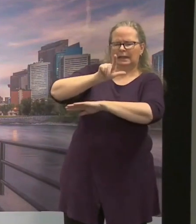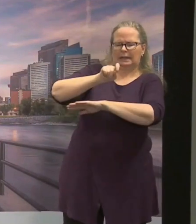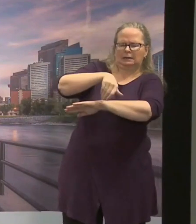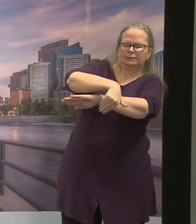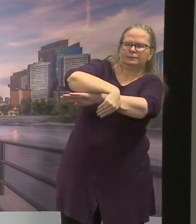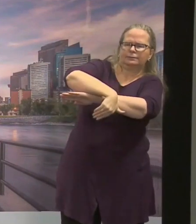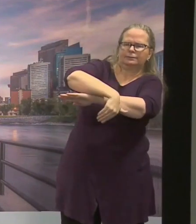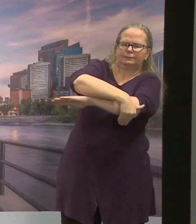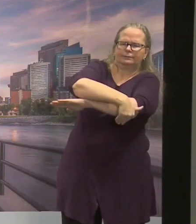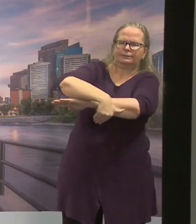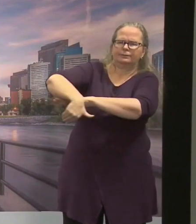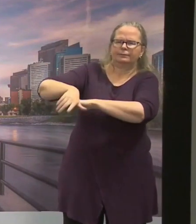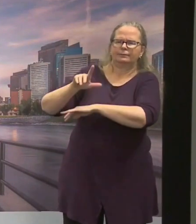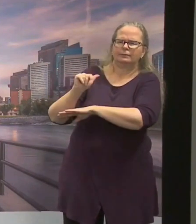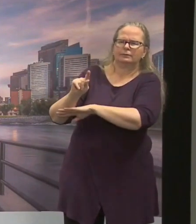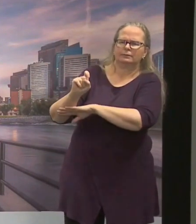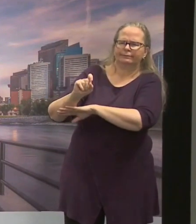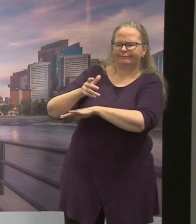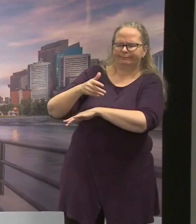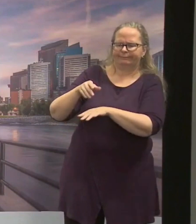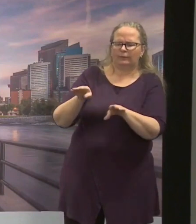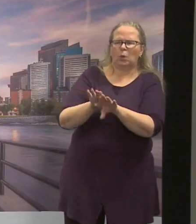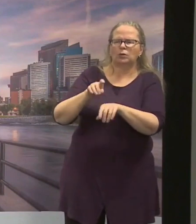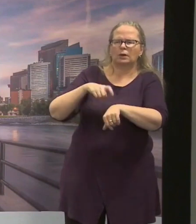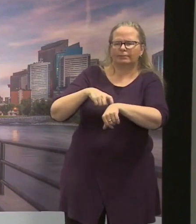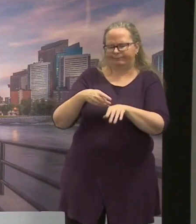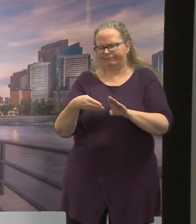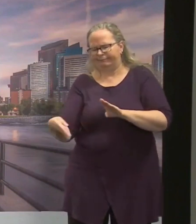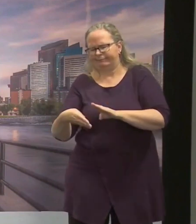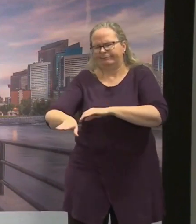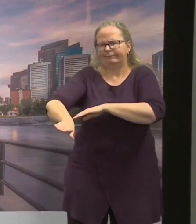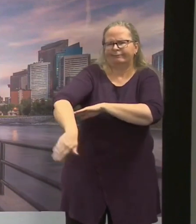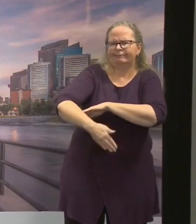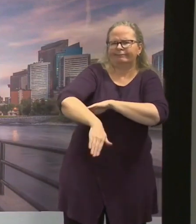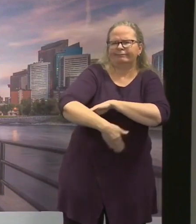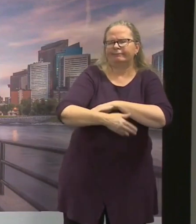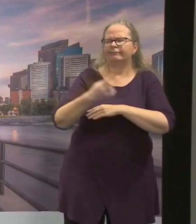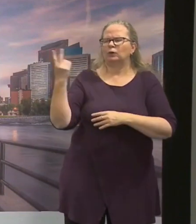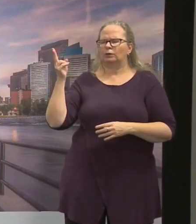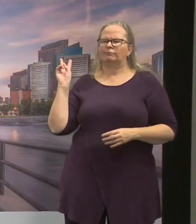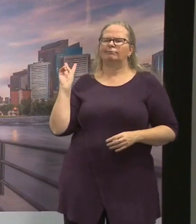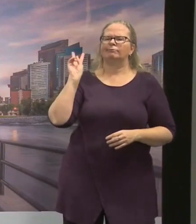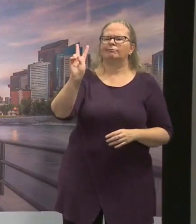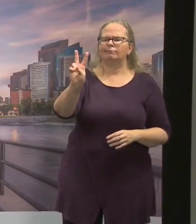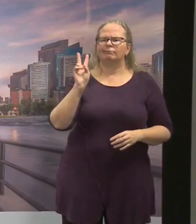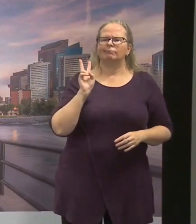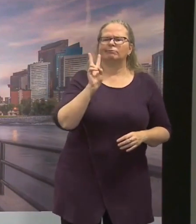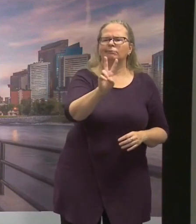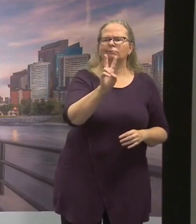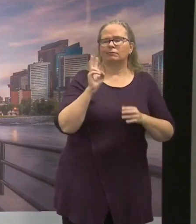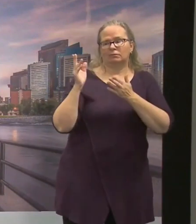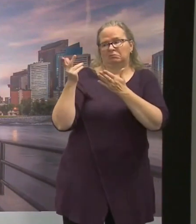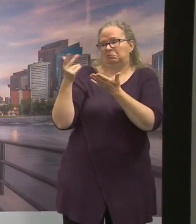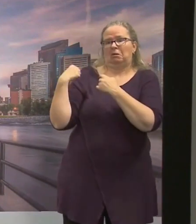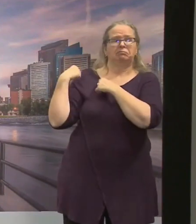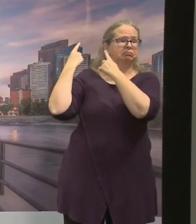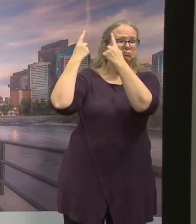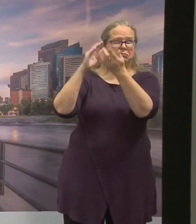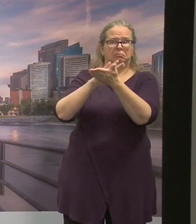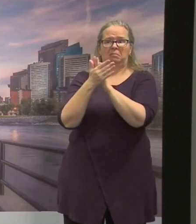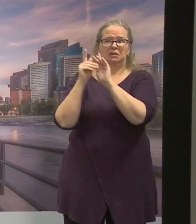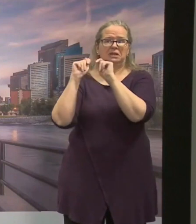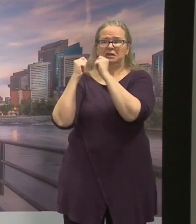of a cross-collaborative strike team, a task force, excuse me. It's a task force